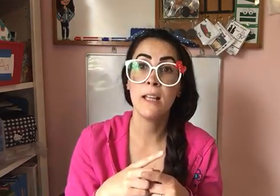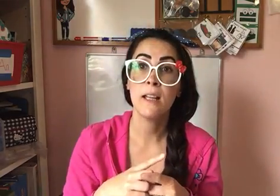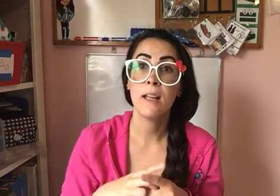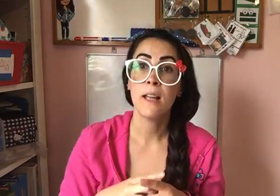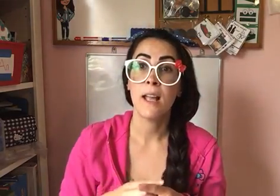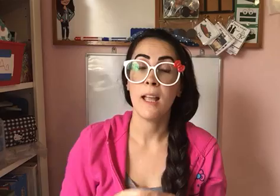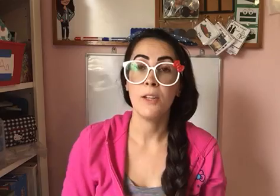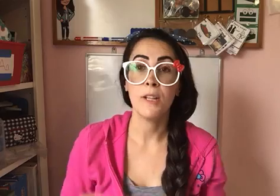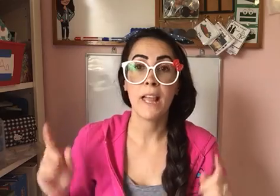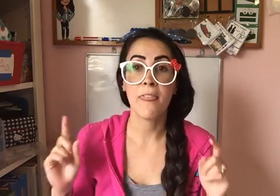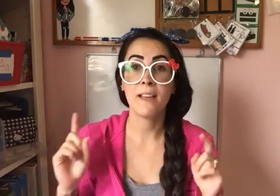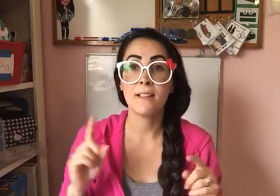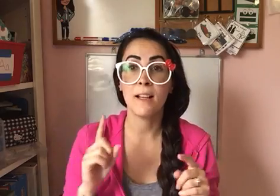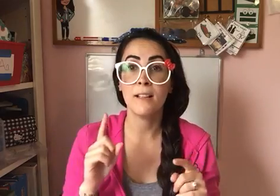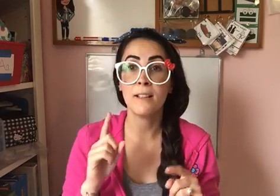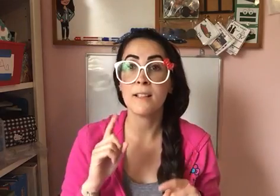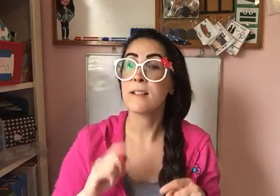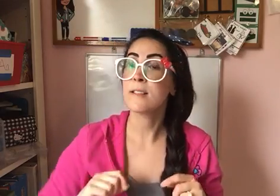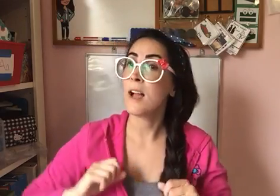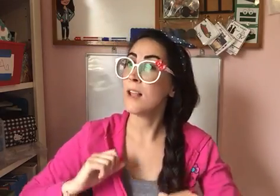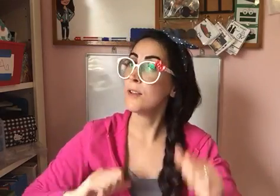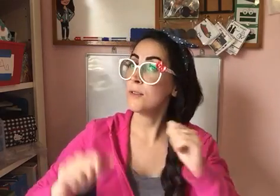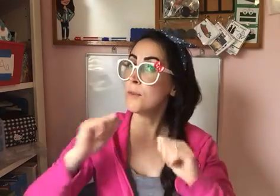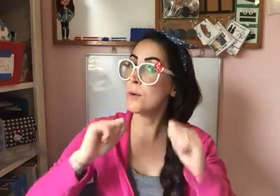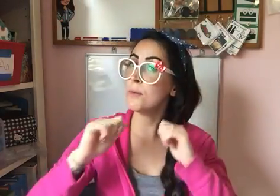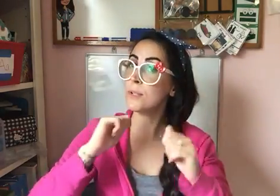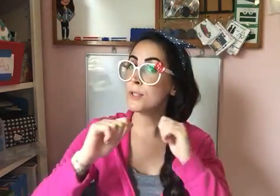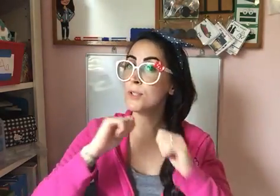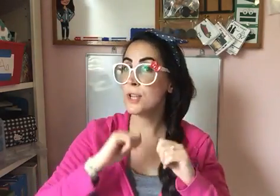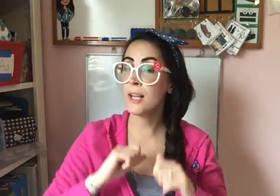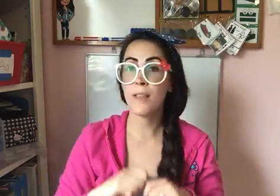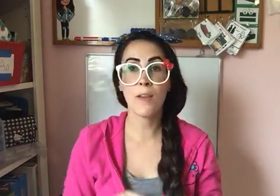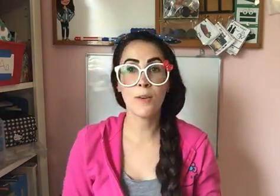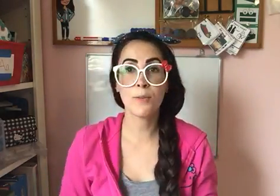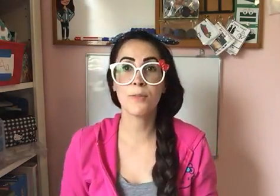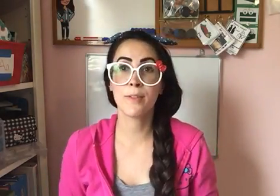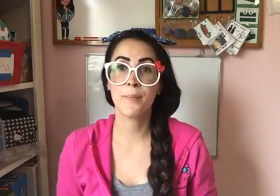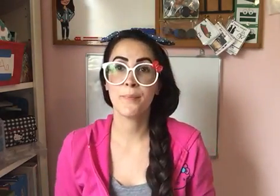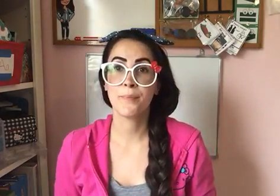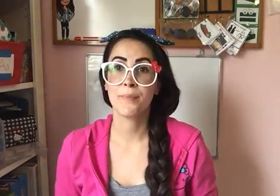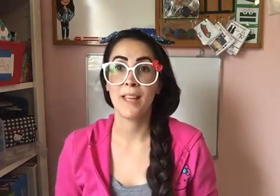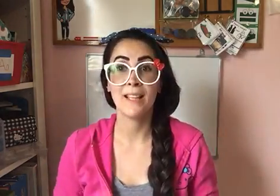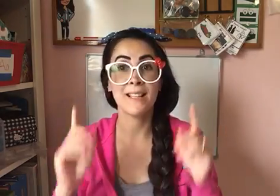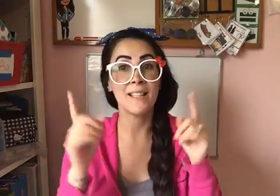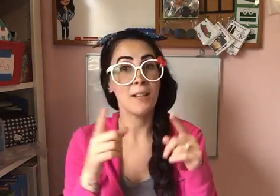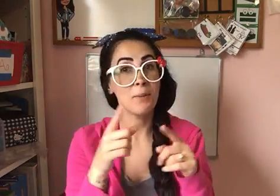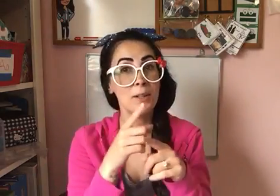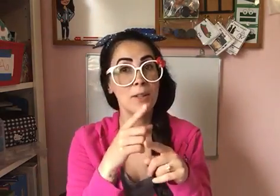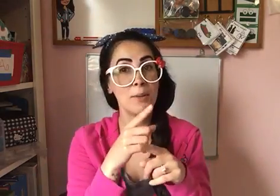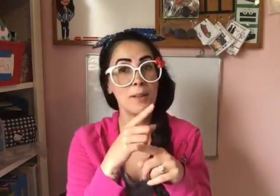and you get that done because I look forward to checking those and seeing what you're doing.